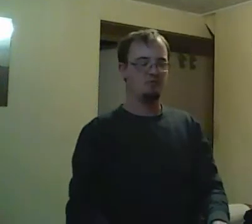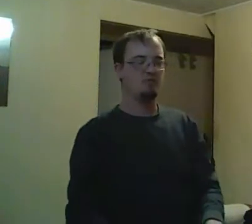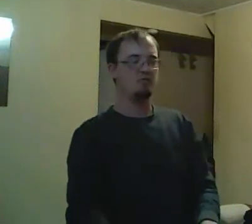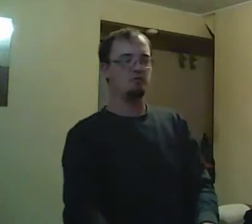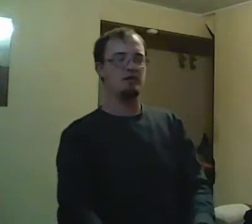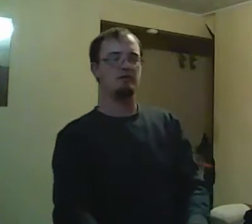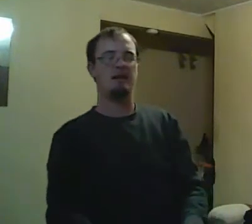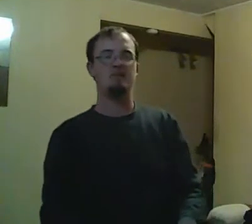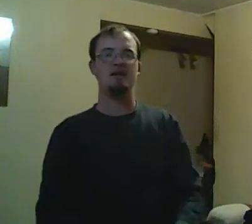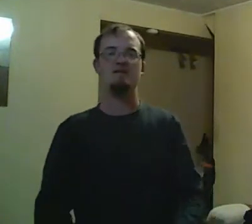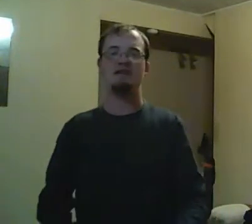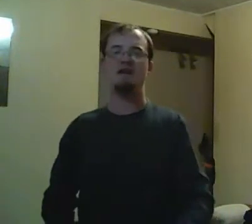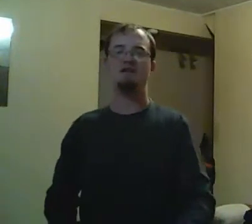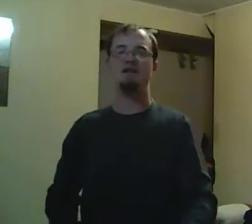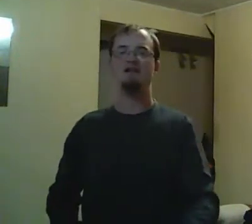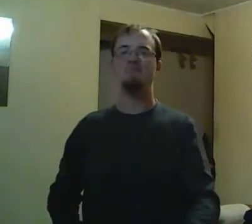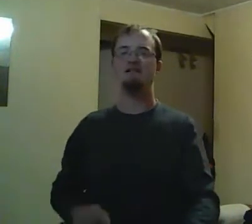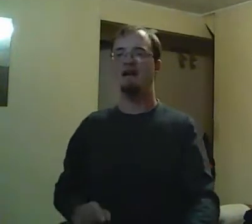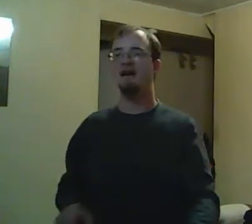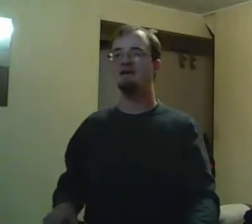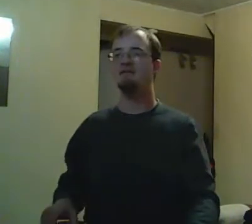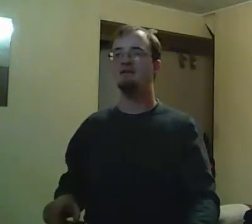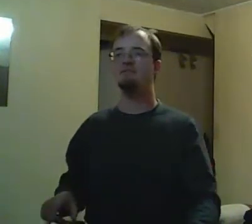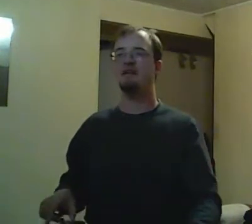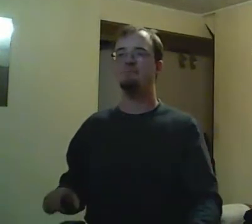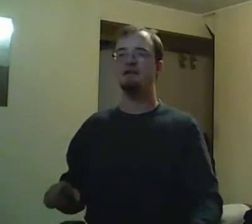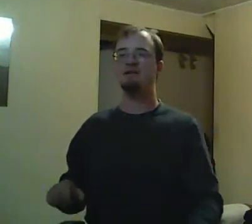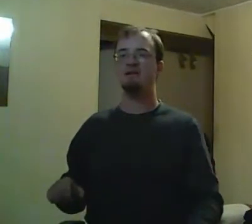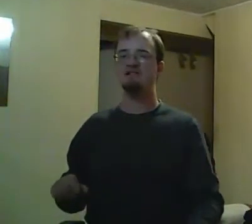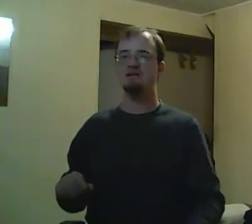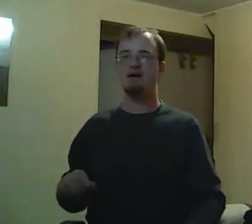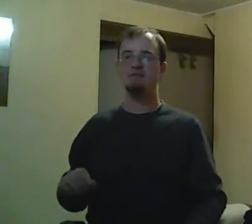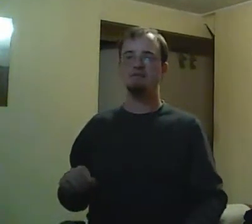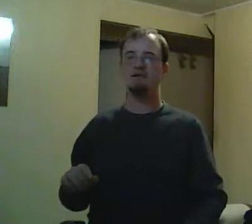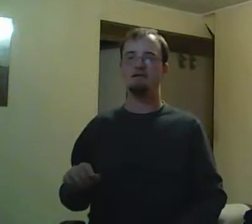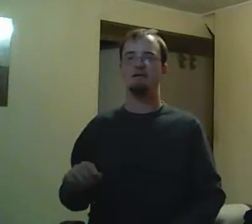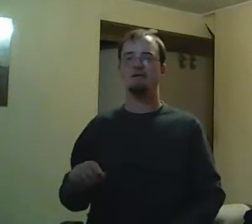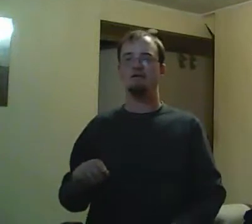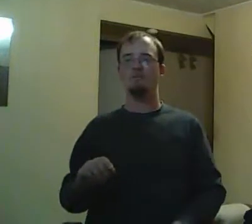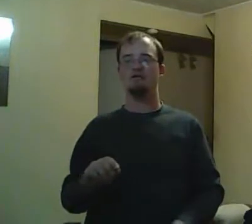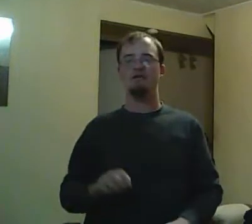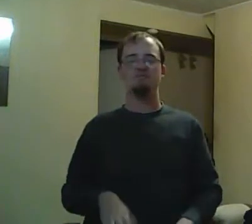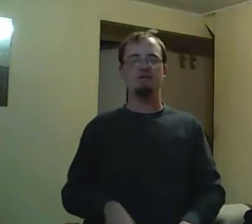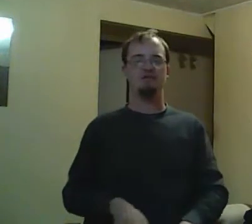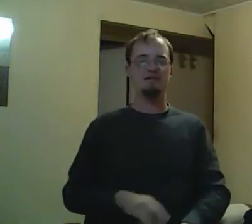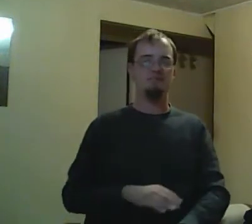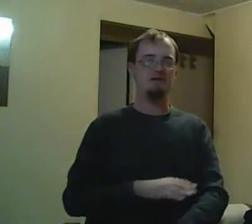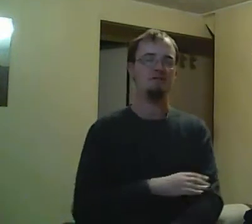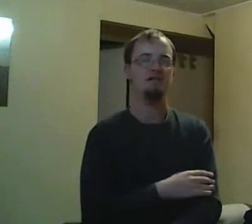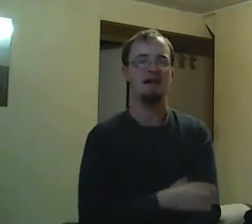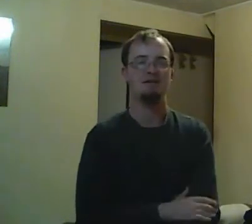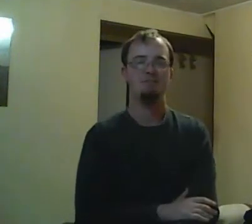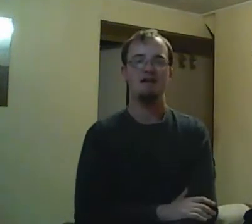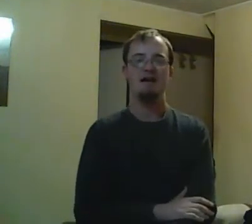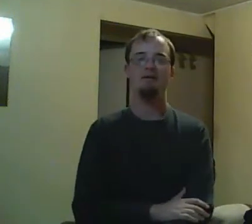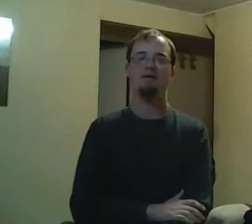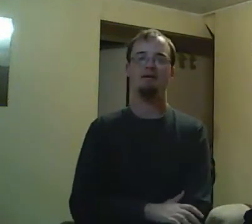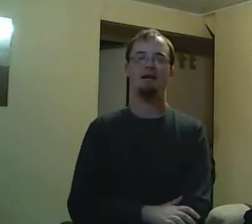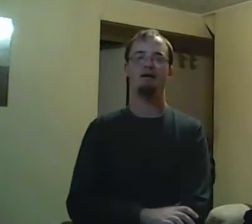Rivers and the Boston Celtics. Jimmy is now part of the Quiz Bowl team because Hannah St. Clair, the famous unseen character,